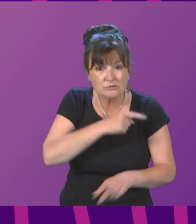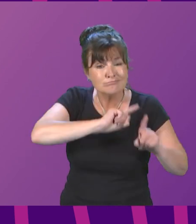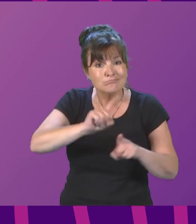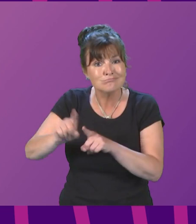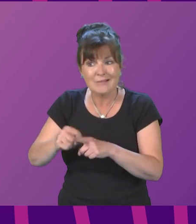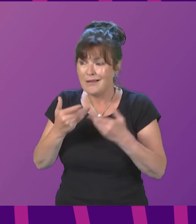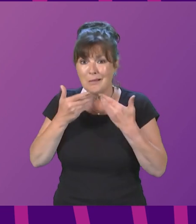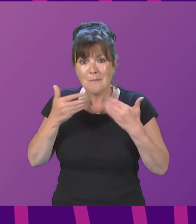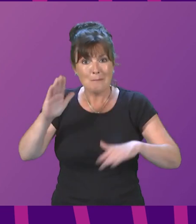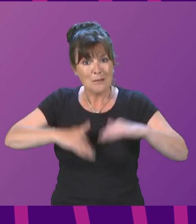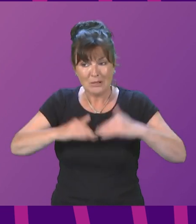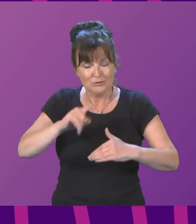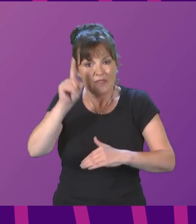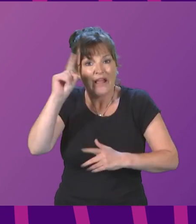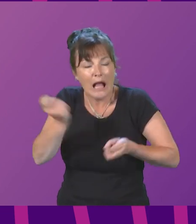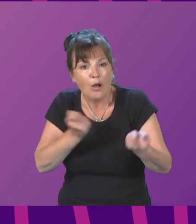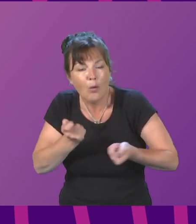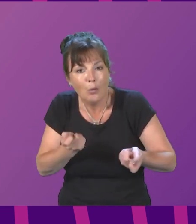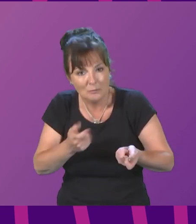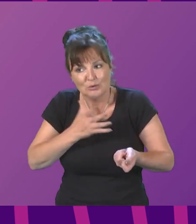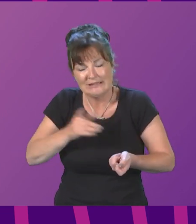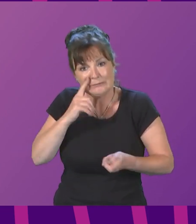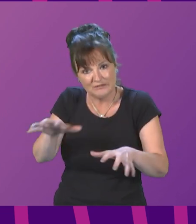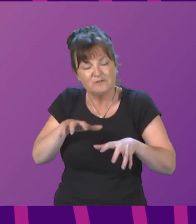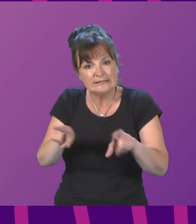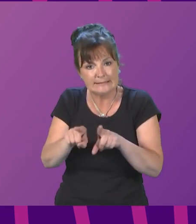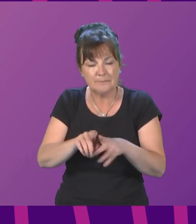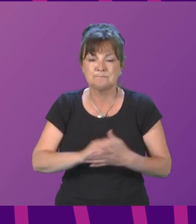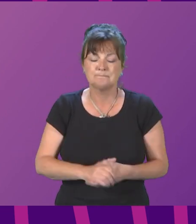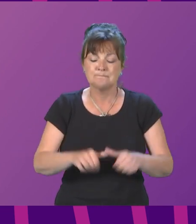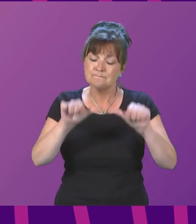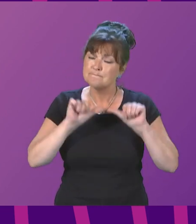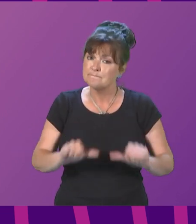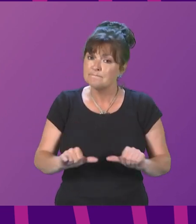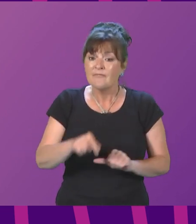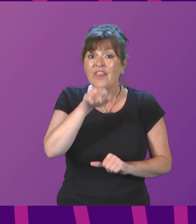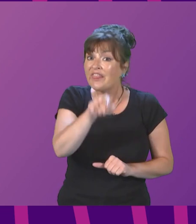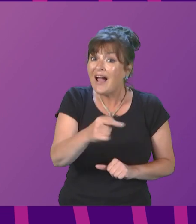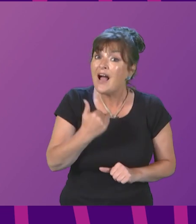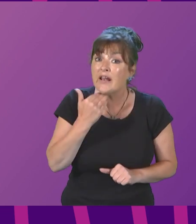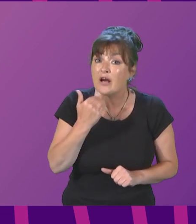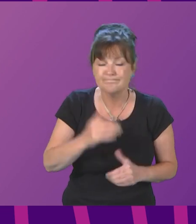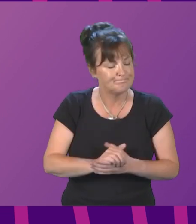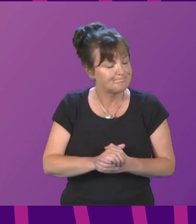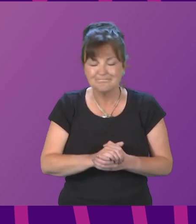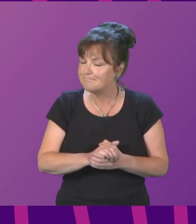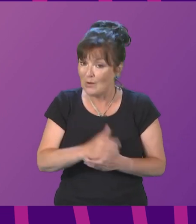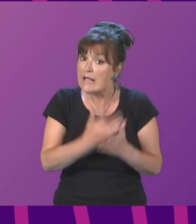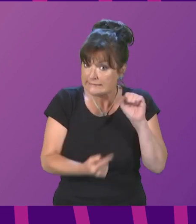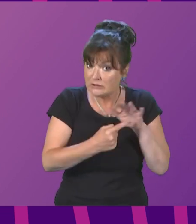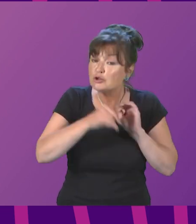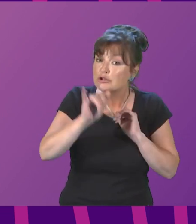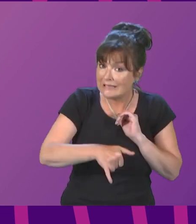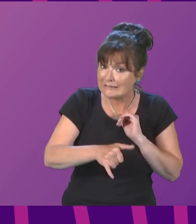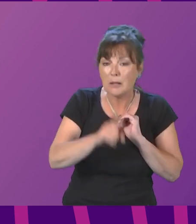a freeze in energy bills is absolutely essential, it is not sufficient. The energy price cap has